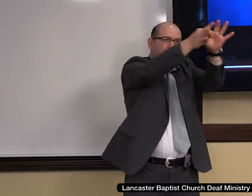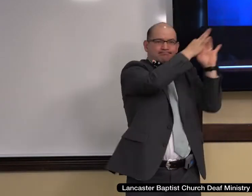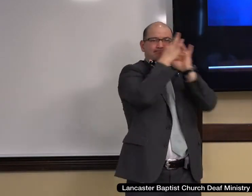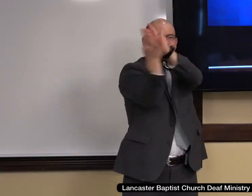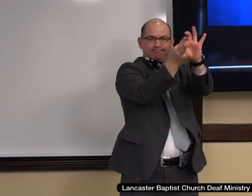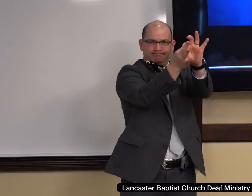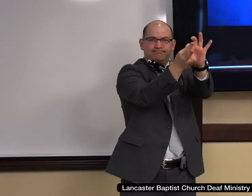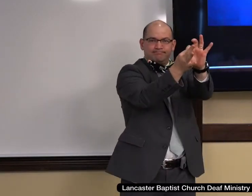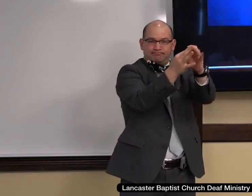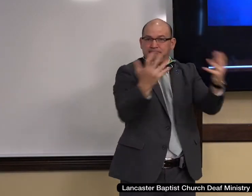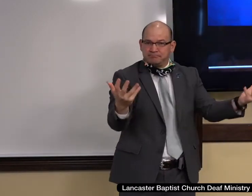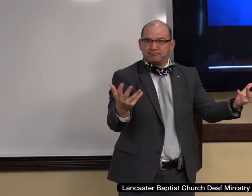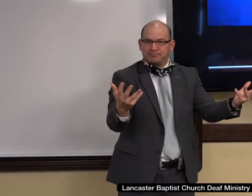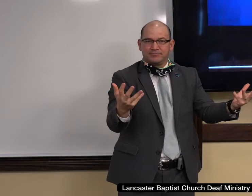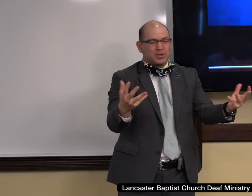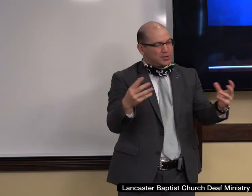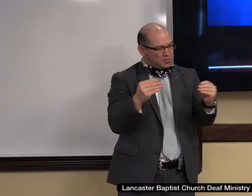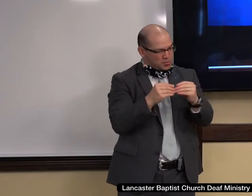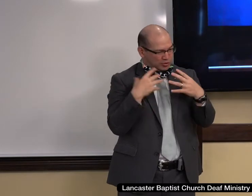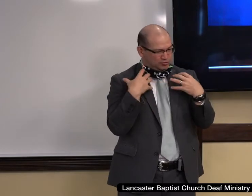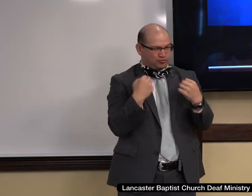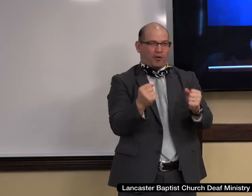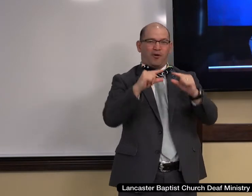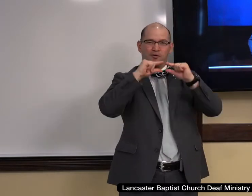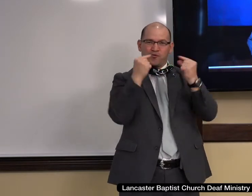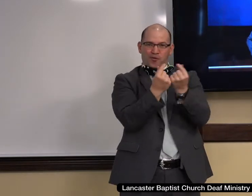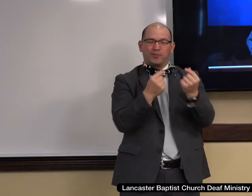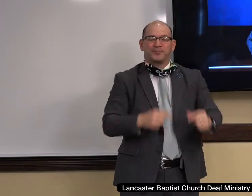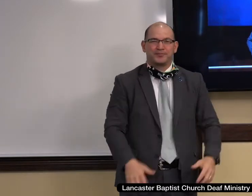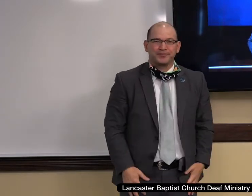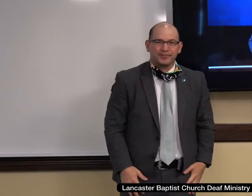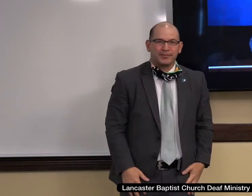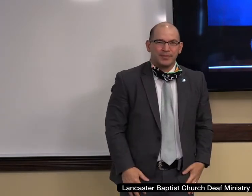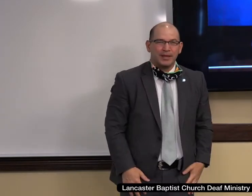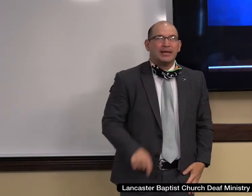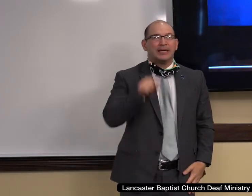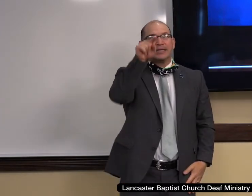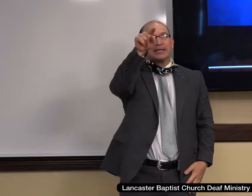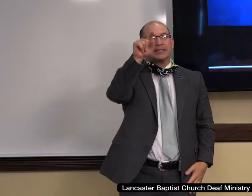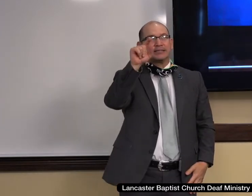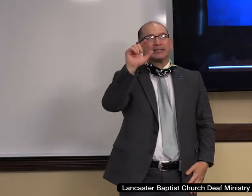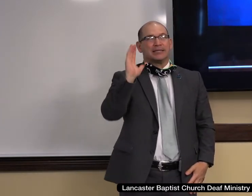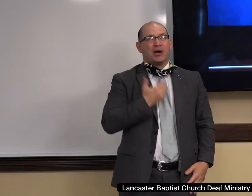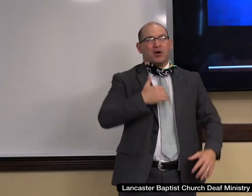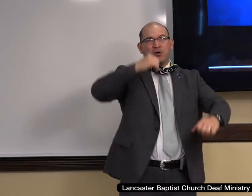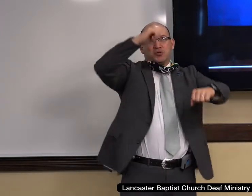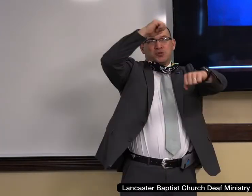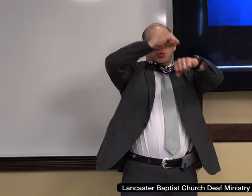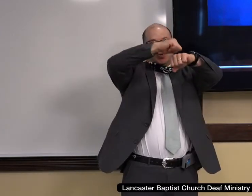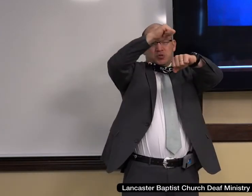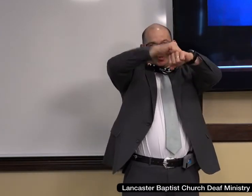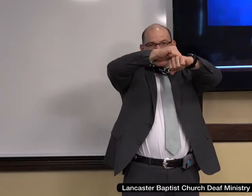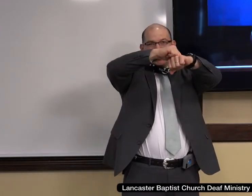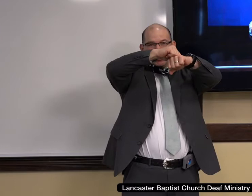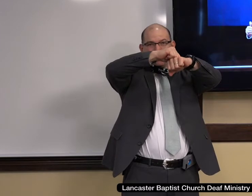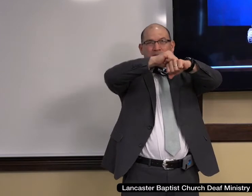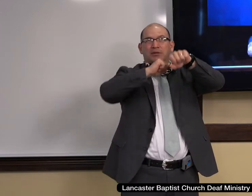commonality, first Peter two and four, to whom coming as unto a lively stone, this allowed indeed of men, but chosen of God and